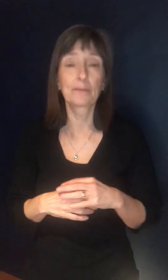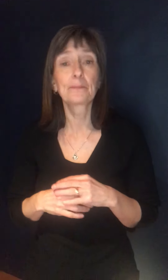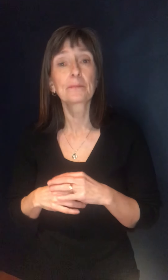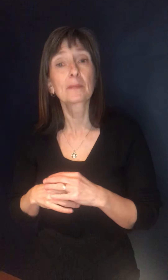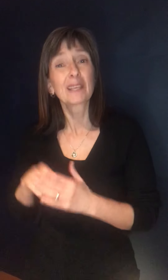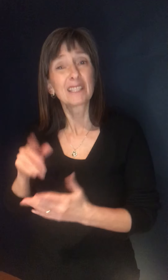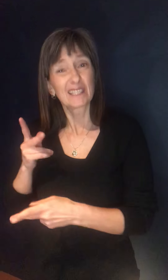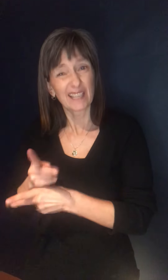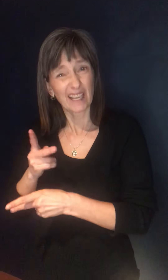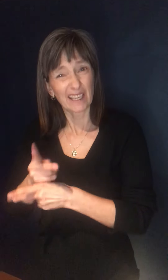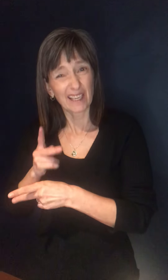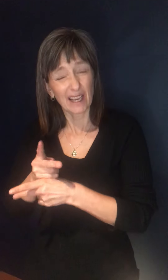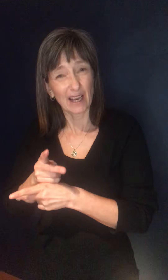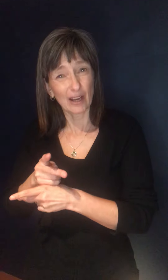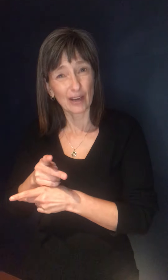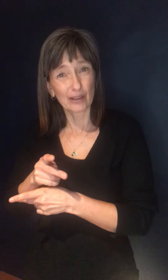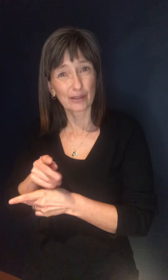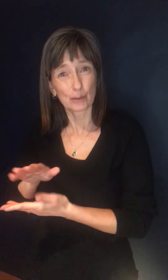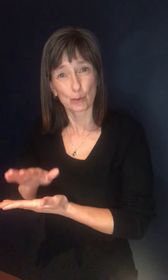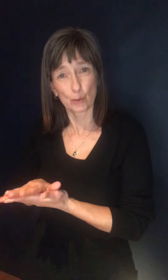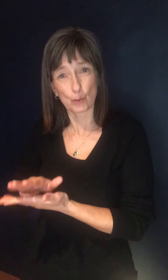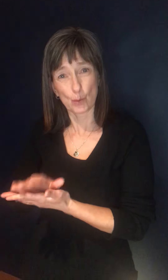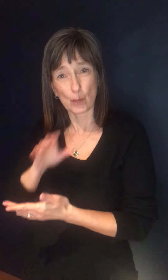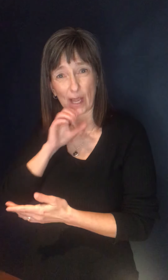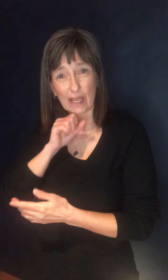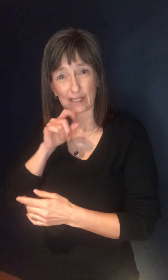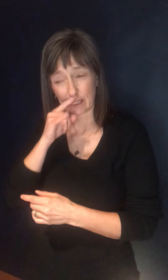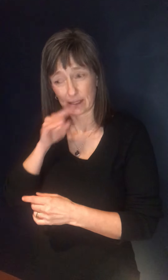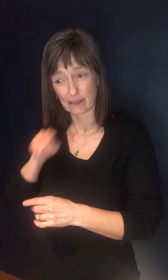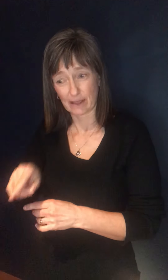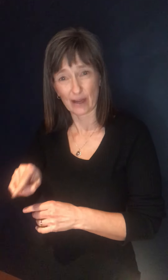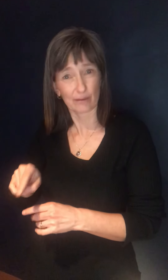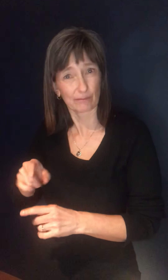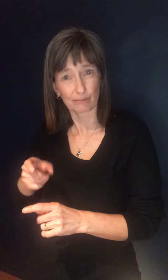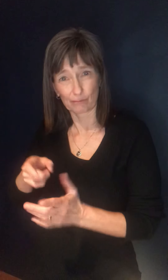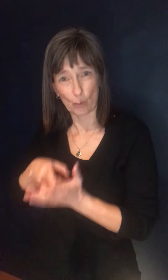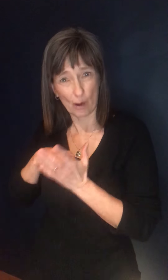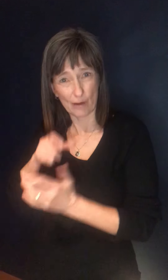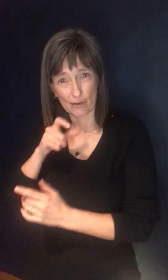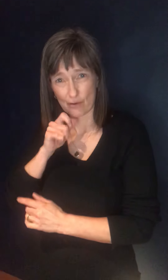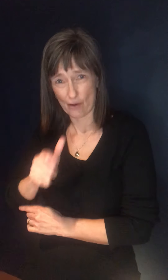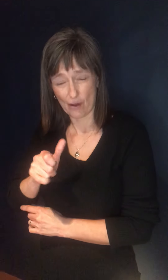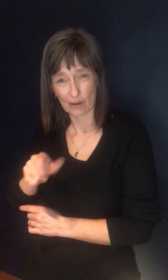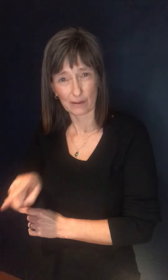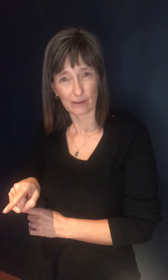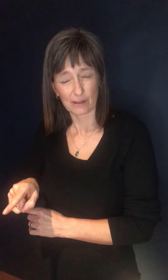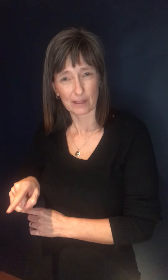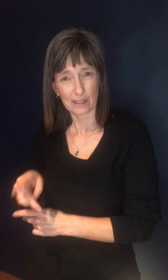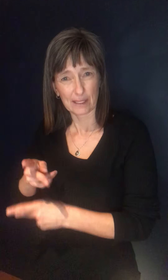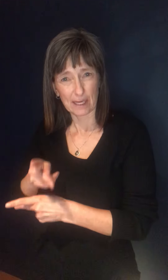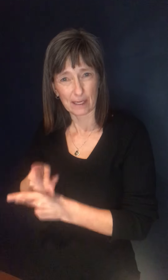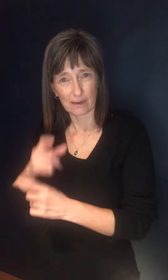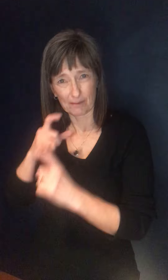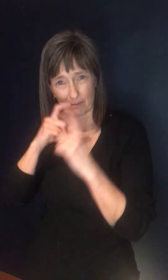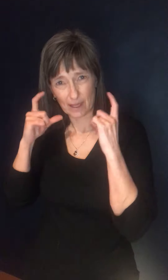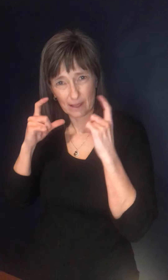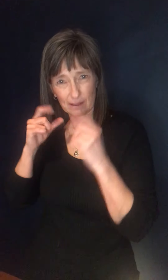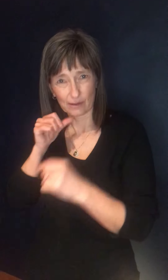children that attend daycares, uh, it's not mandatory in daycares. So, uh, just wondering if we could get some direction on, uh, uh, what you would